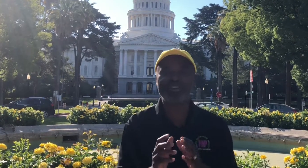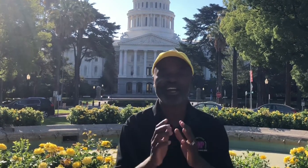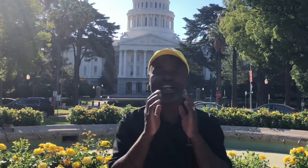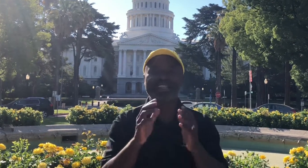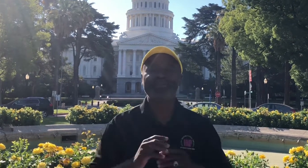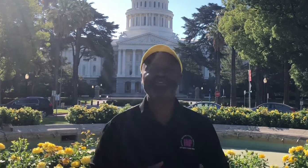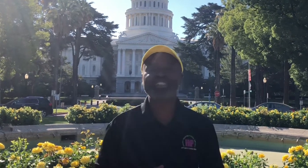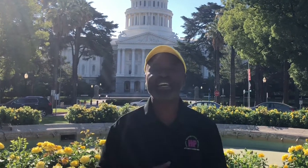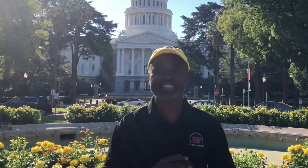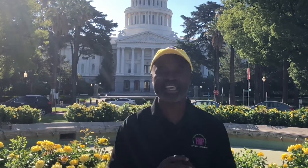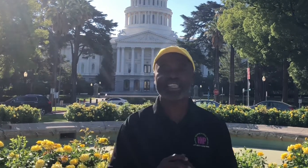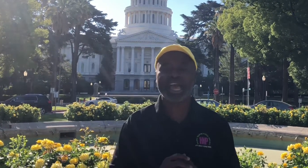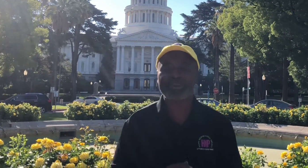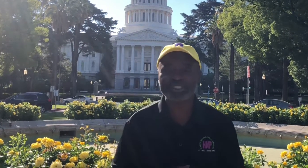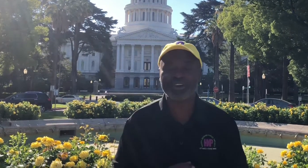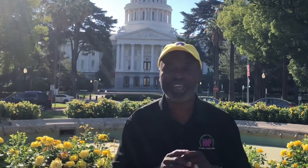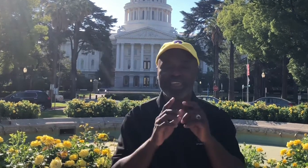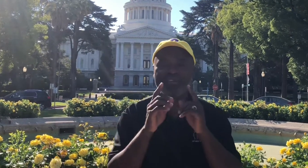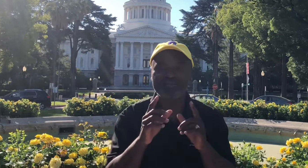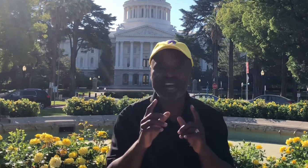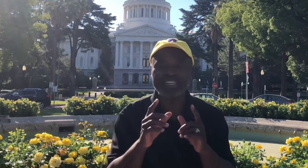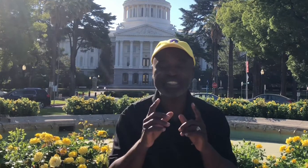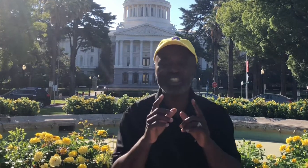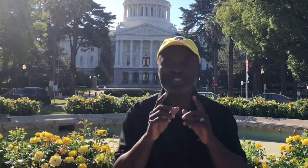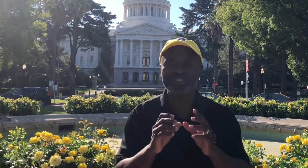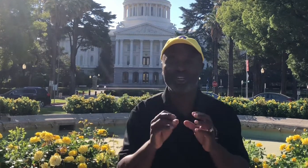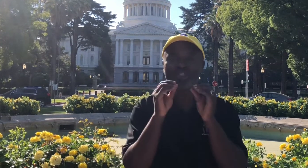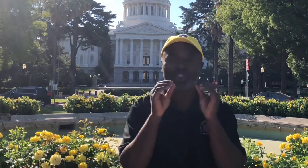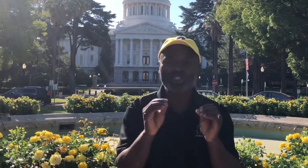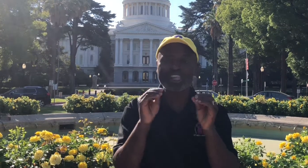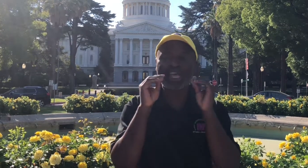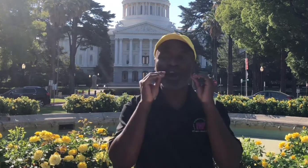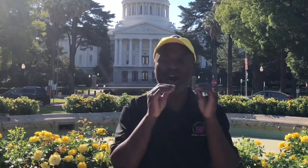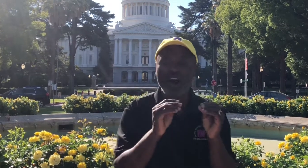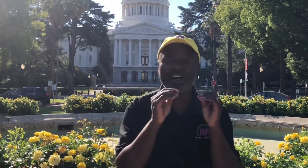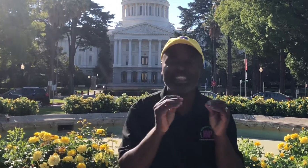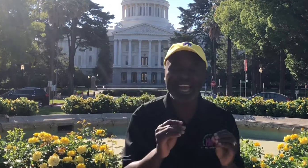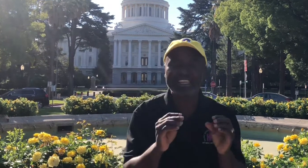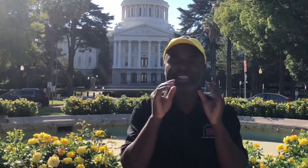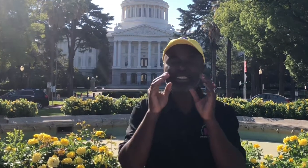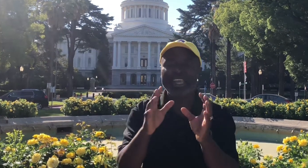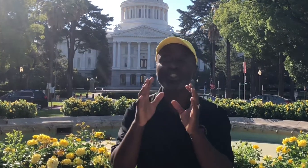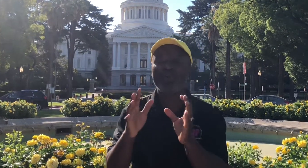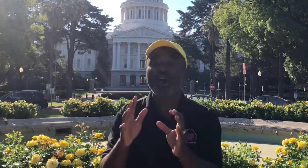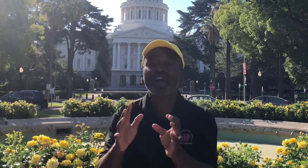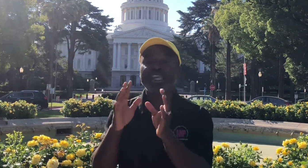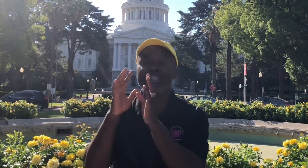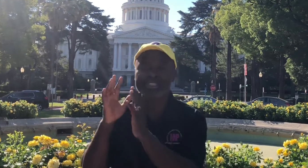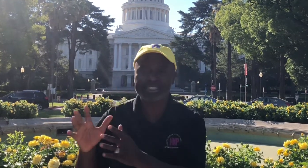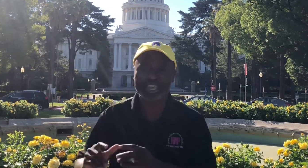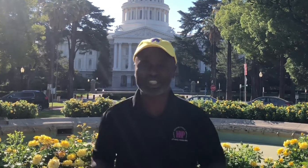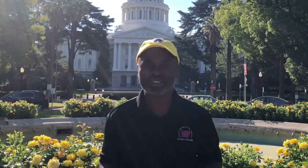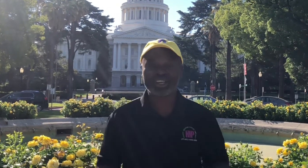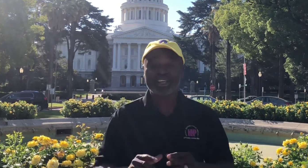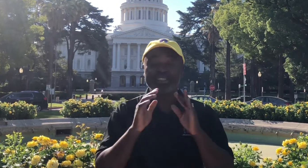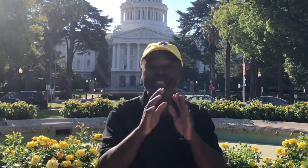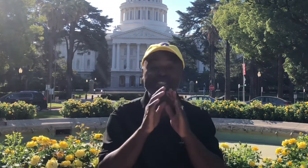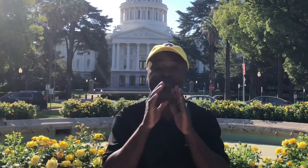California State Capitol, inviting you to join our online networking session. This is a